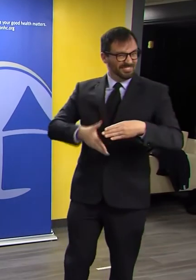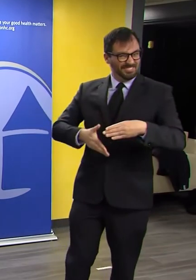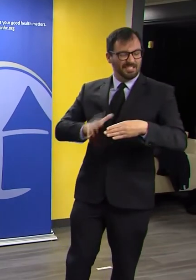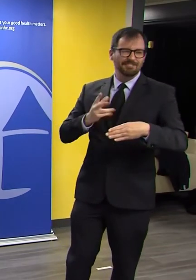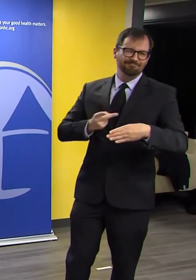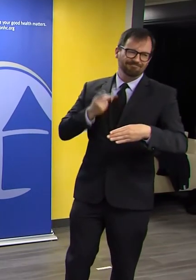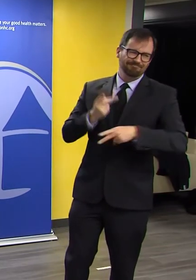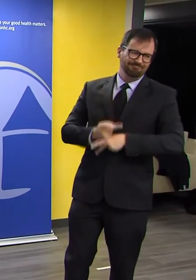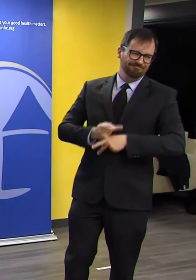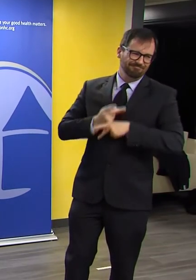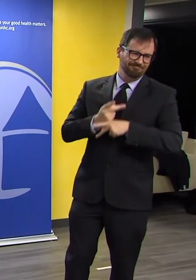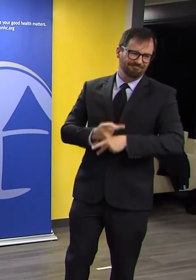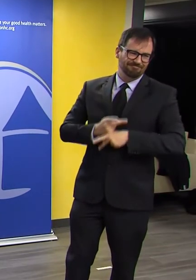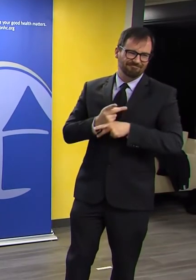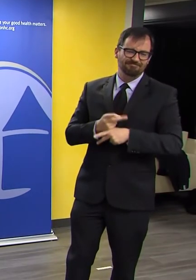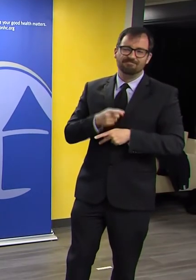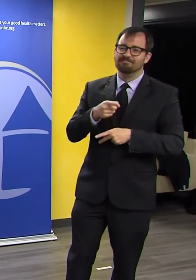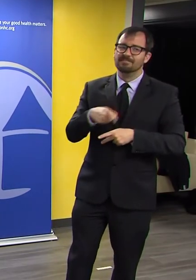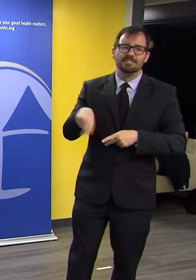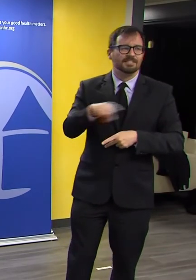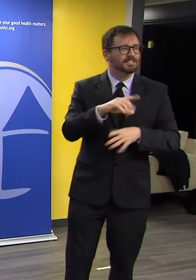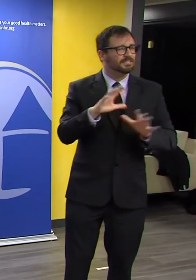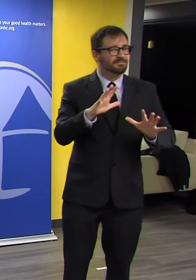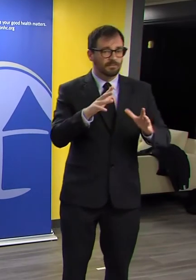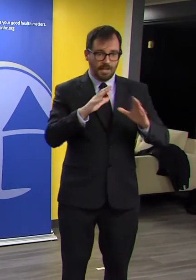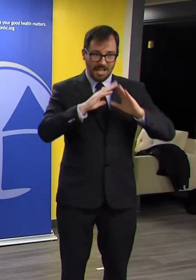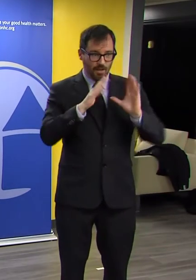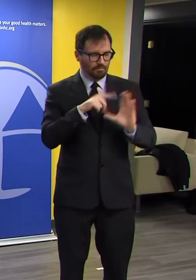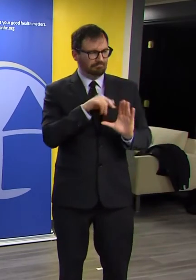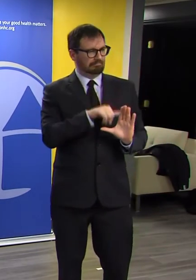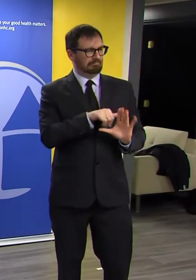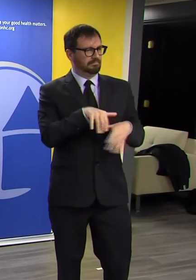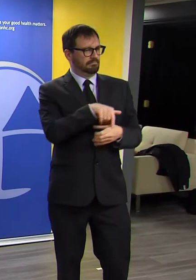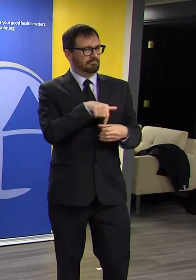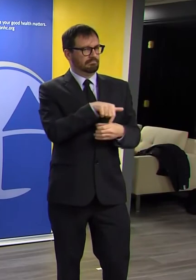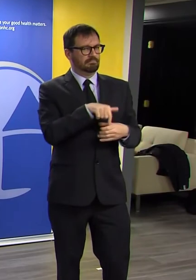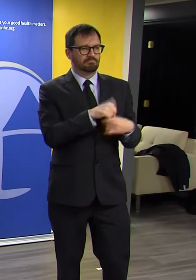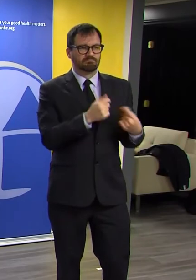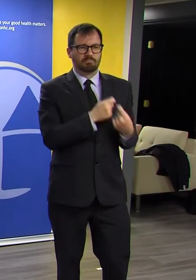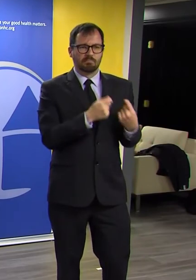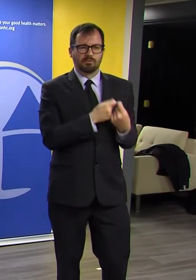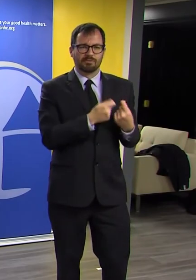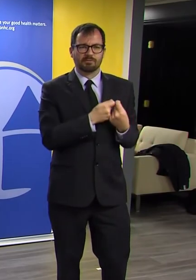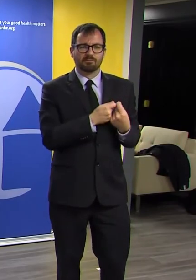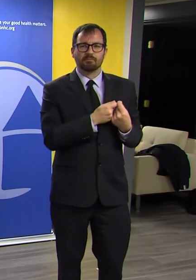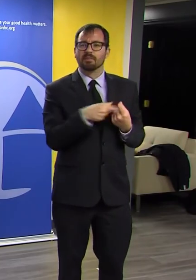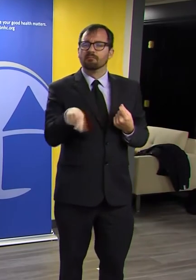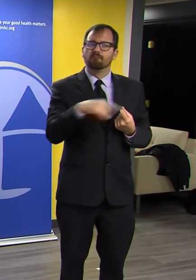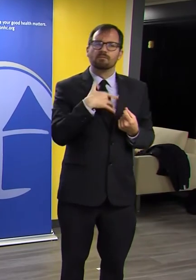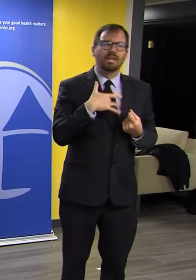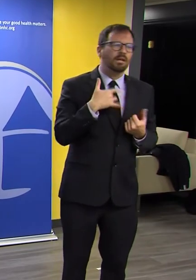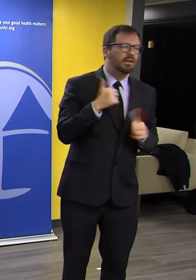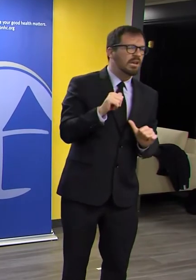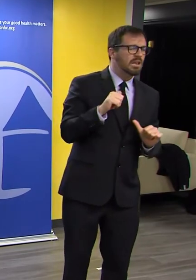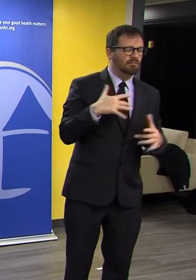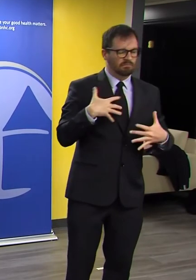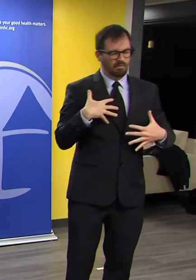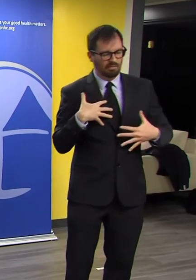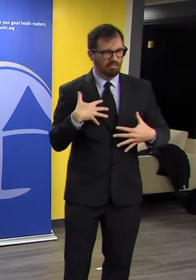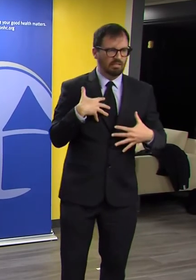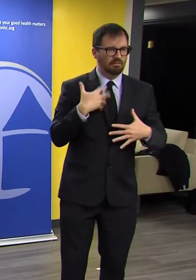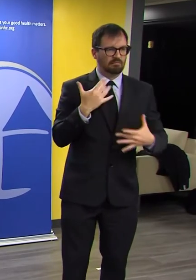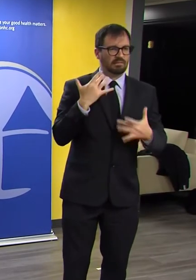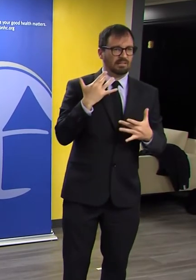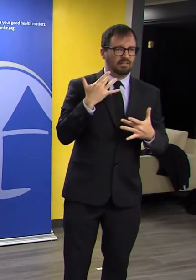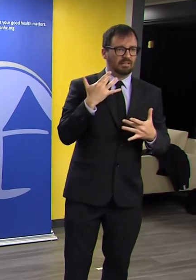and engage in physical distancing. And please get tested if you feel sick or think you've been exposed to COVID. Testing